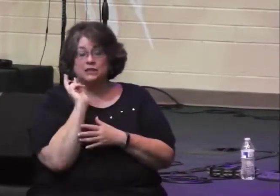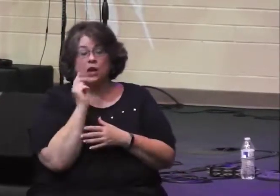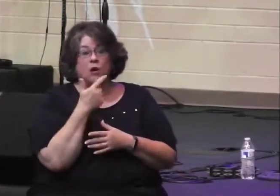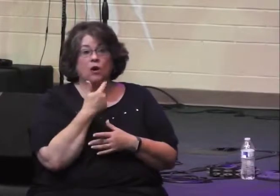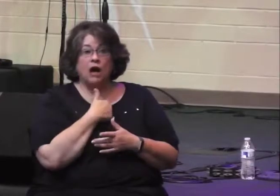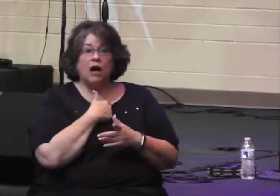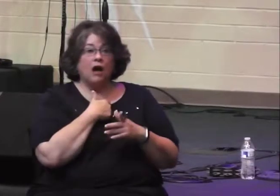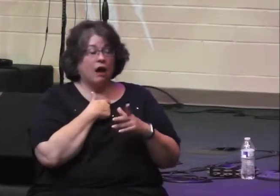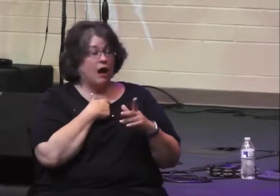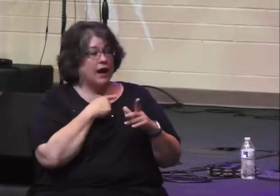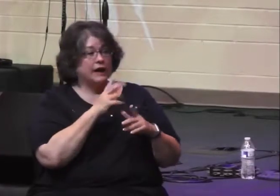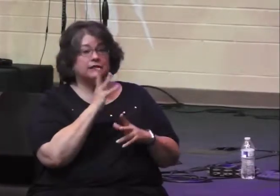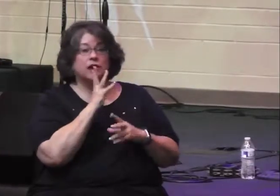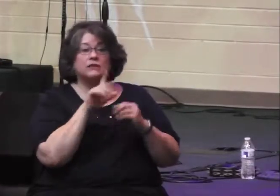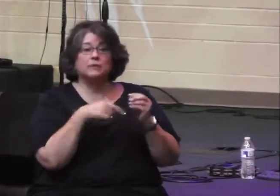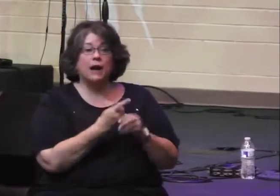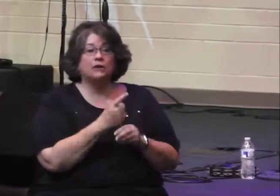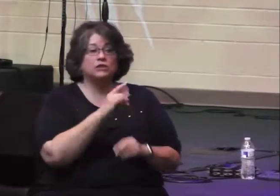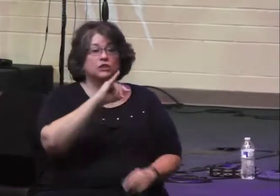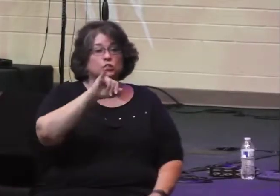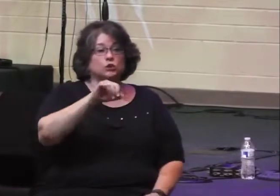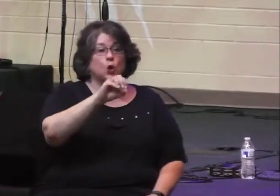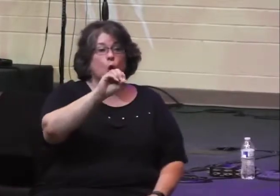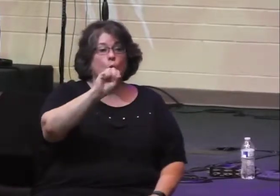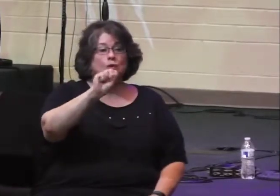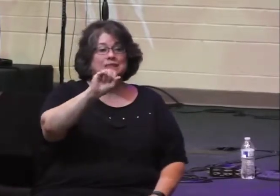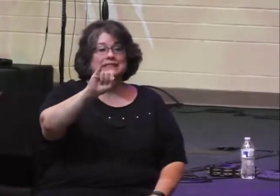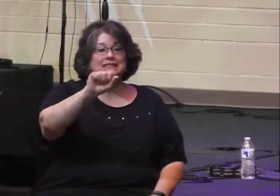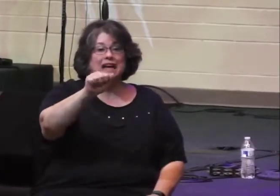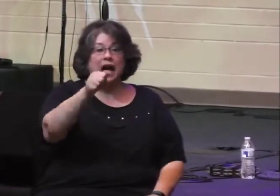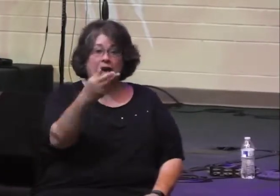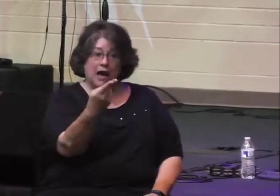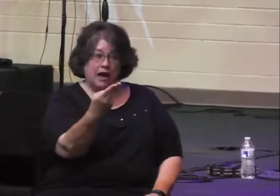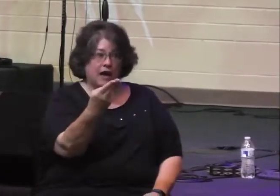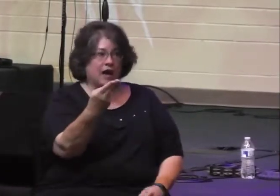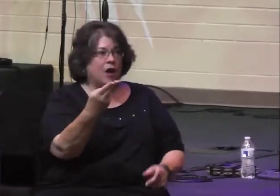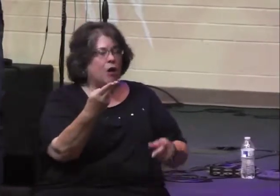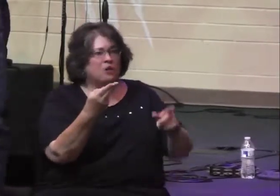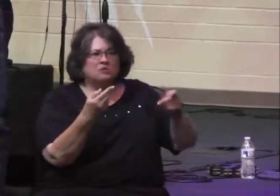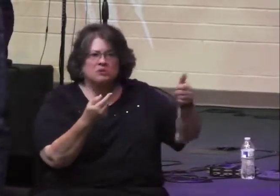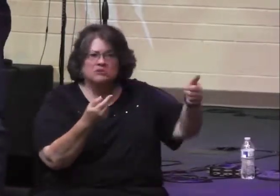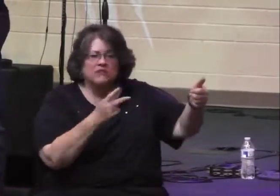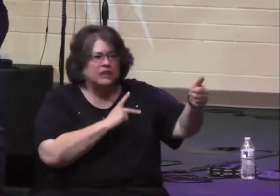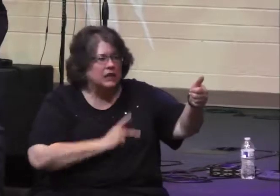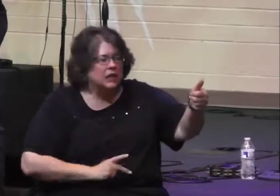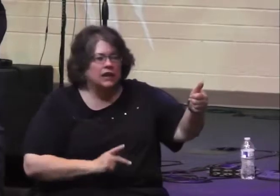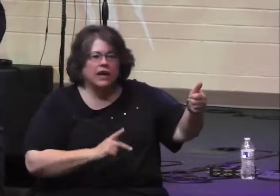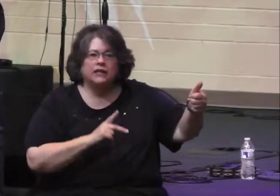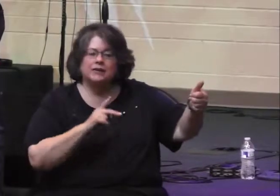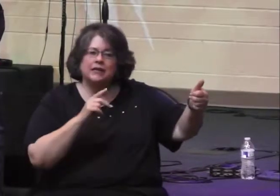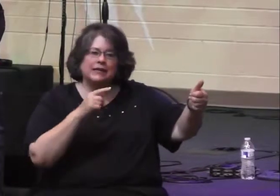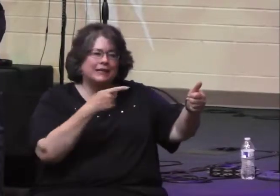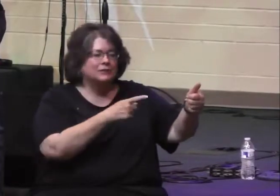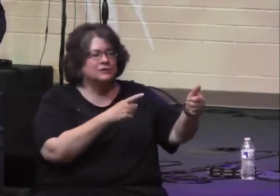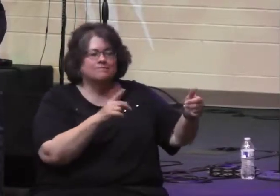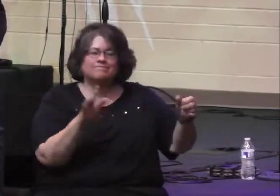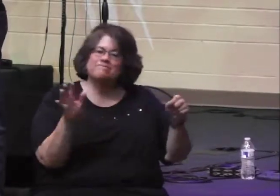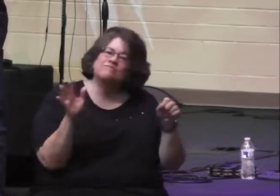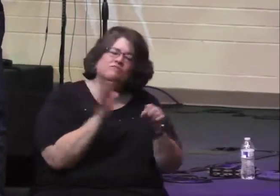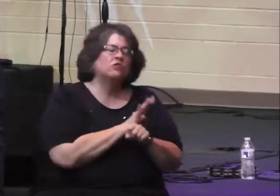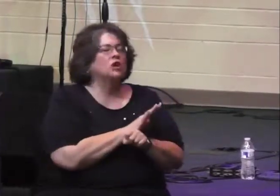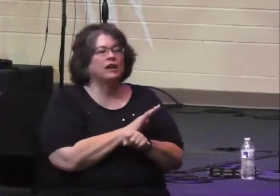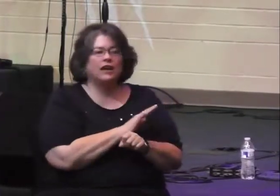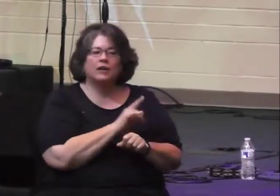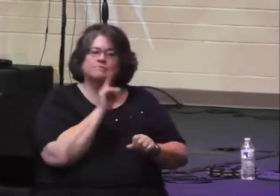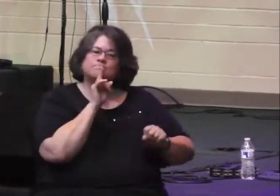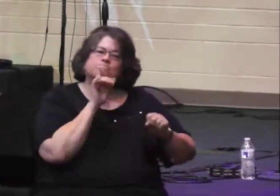King Josiah, a king of Judah, and we looked at his wholehearted devotion. And this morning,